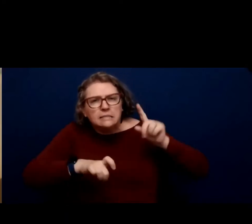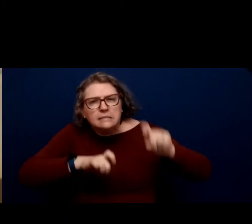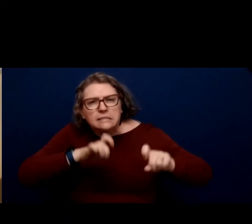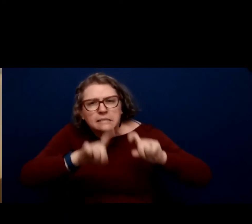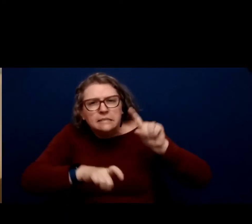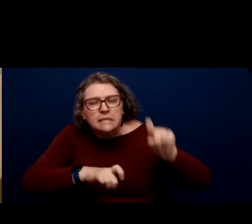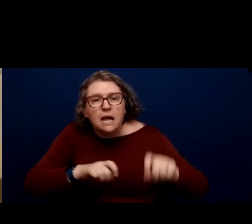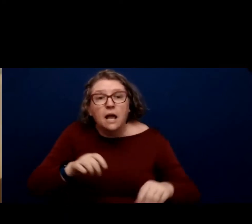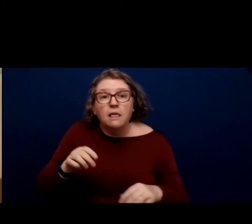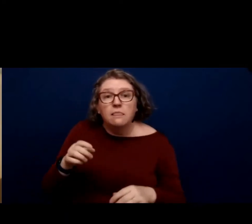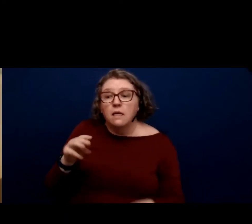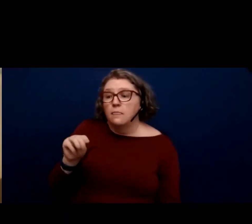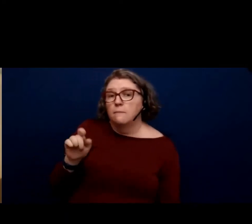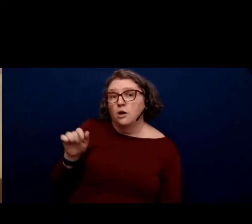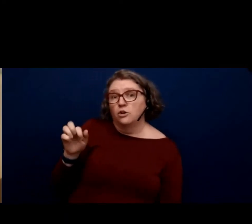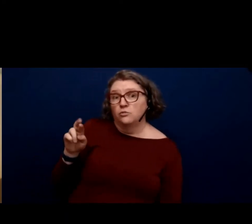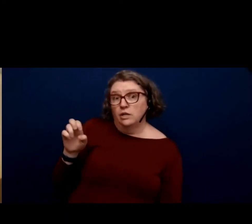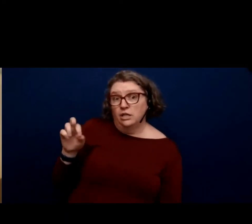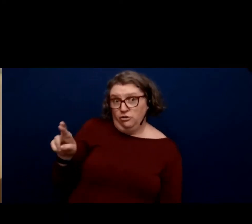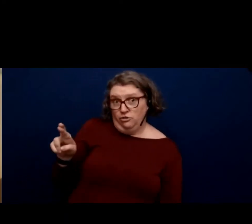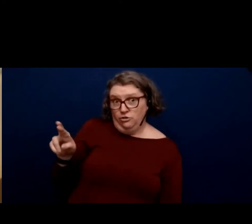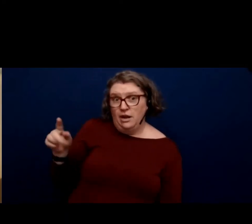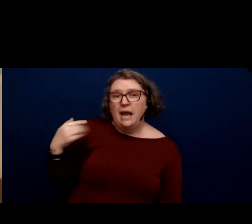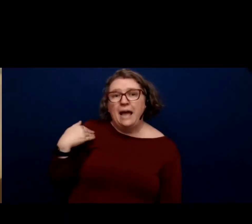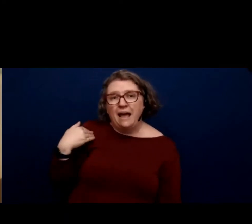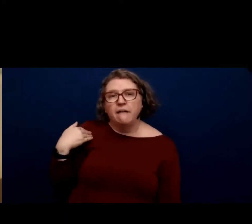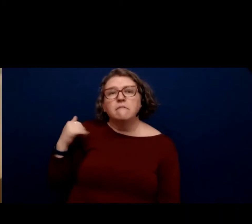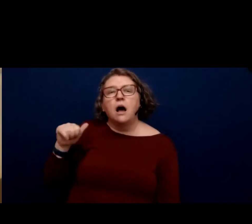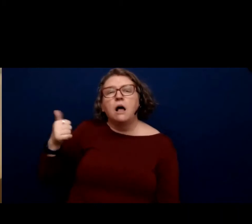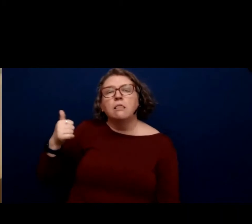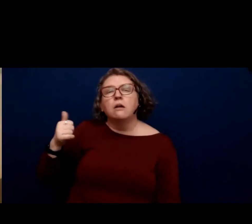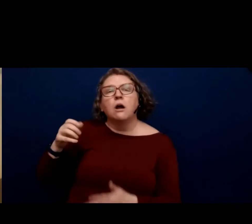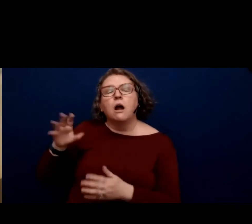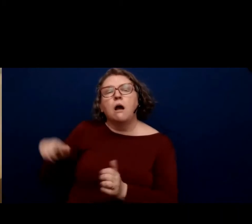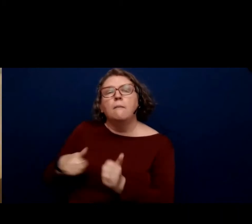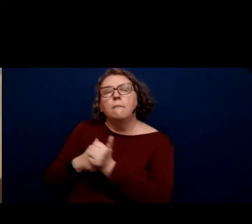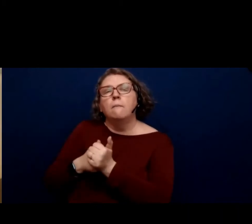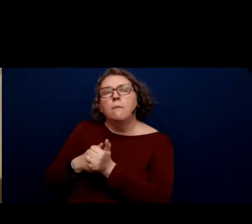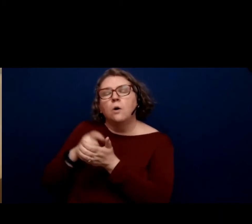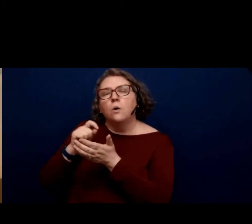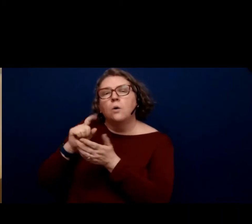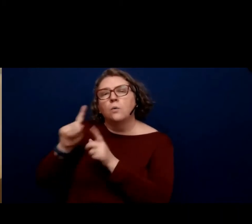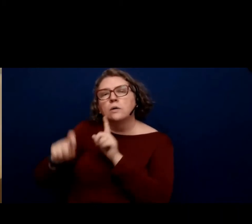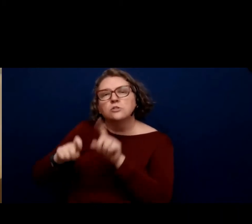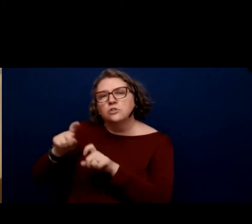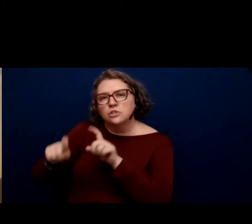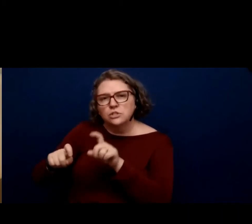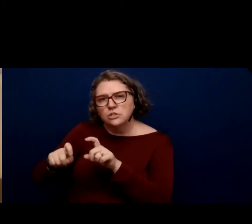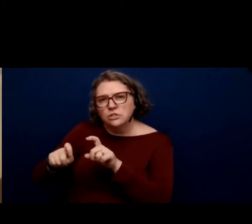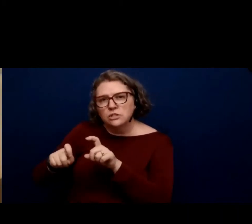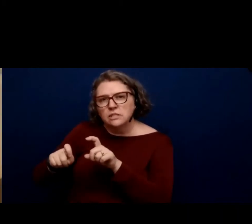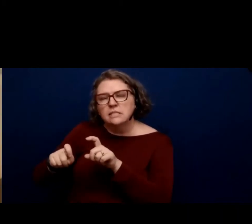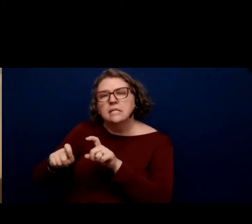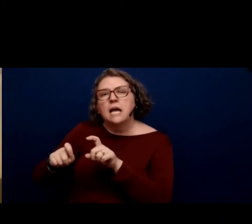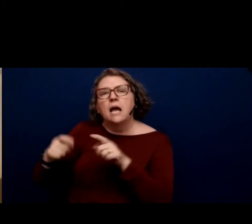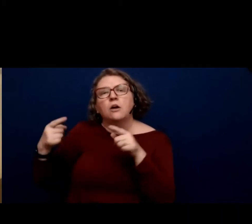have the moderator have some questions and some crosstalk among the paper presenters might be the better mode.